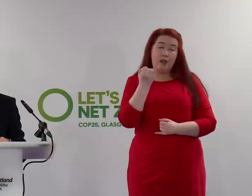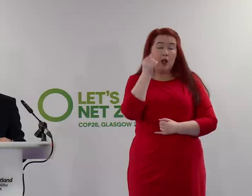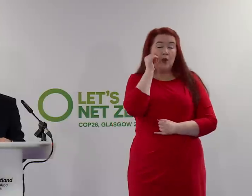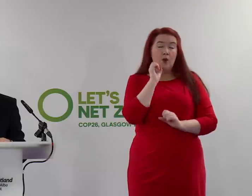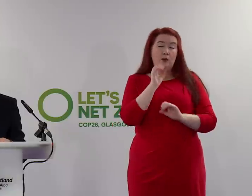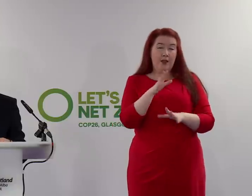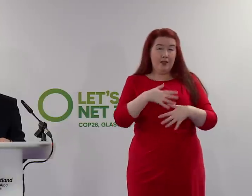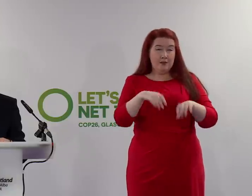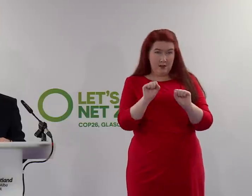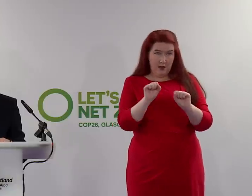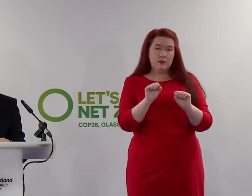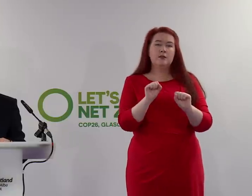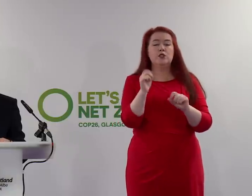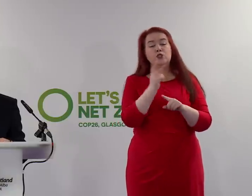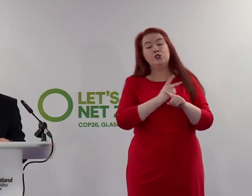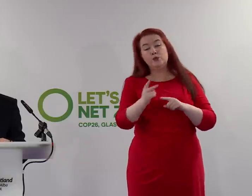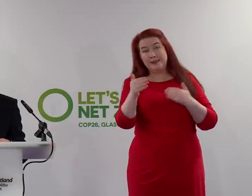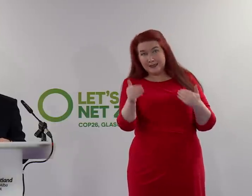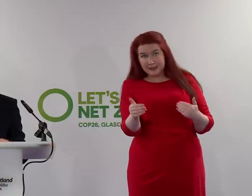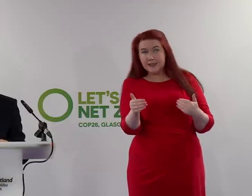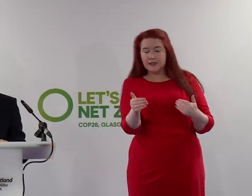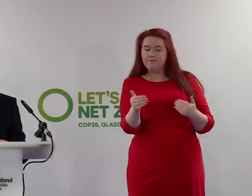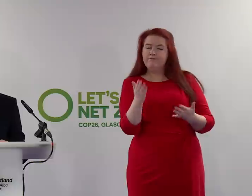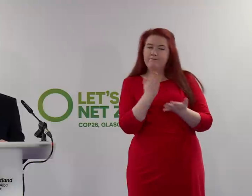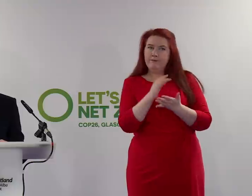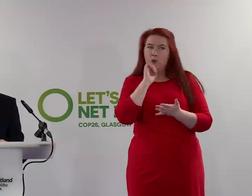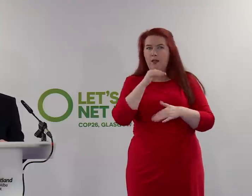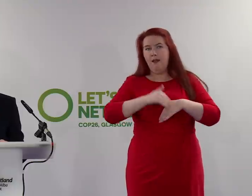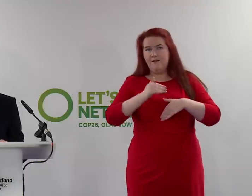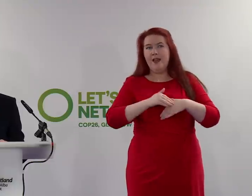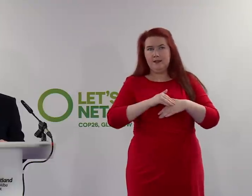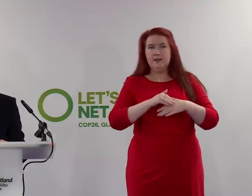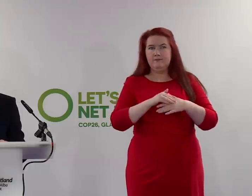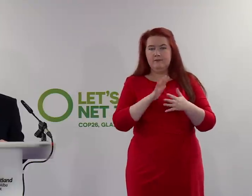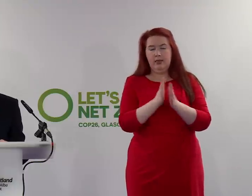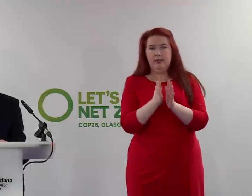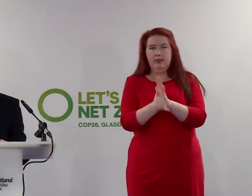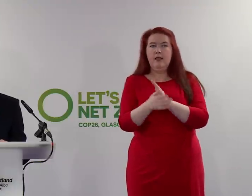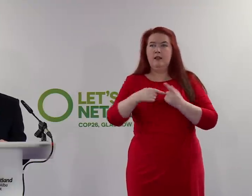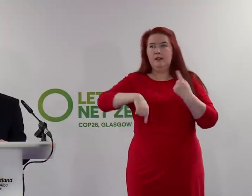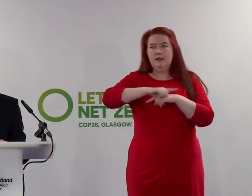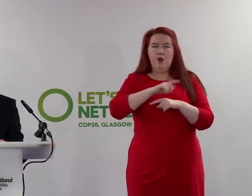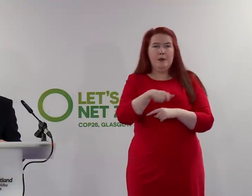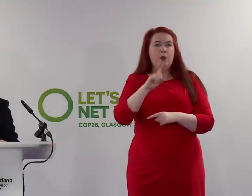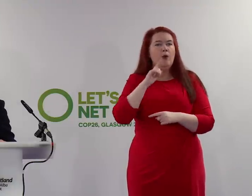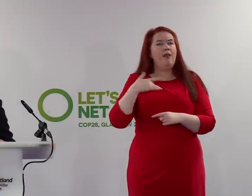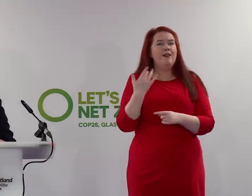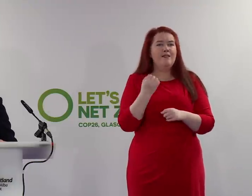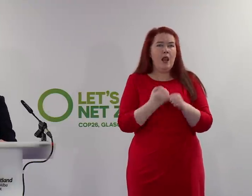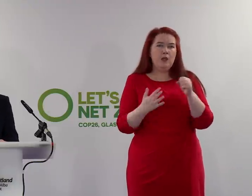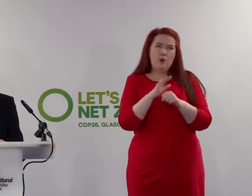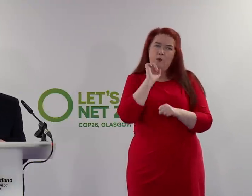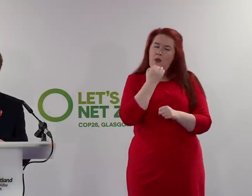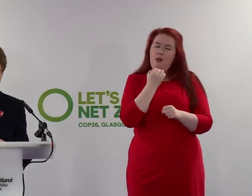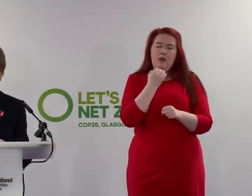at the beginning, that the next two weeks will bring disruption to people living in Glasgow. And I understand that that will